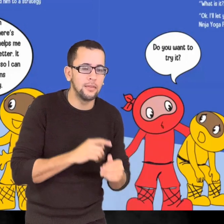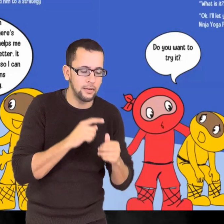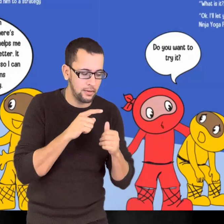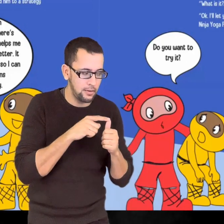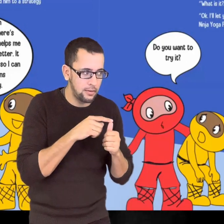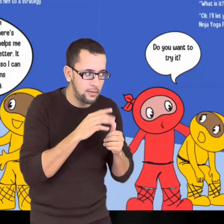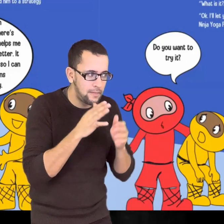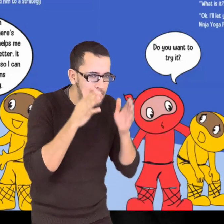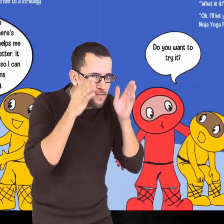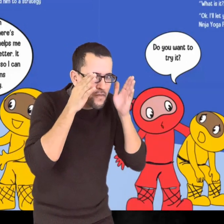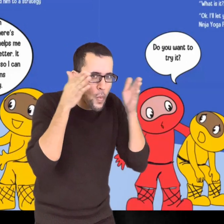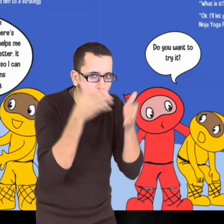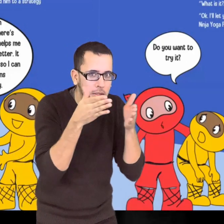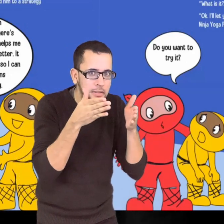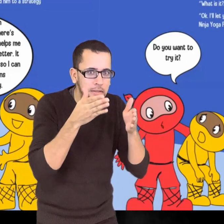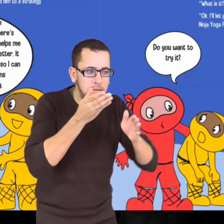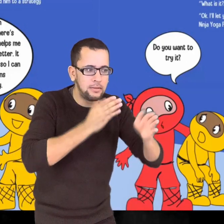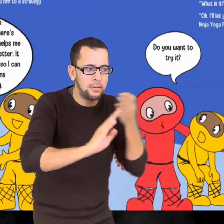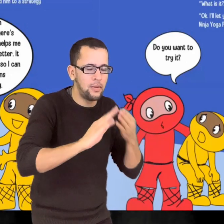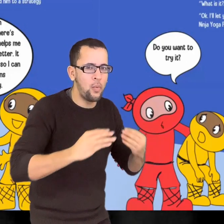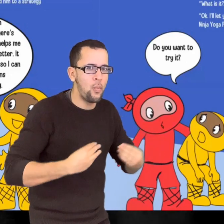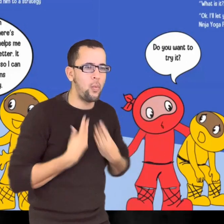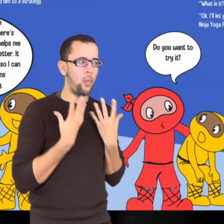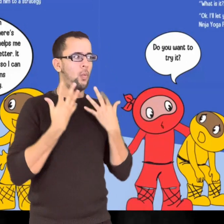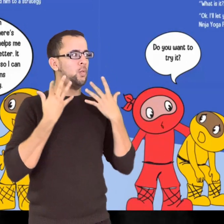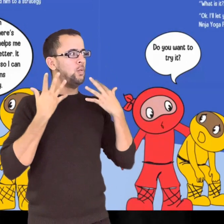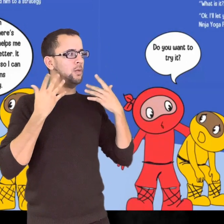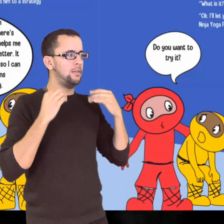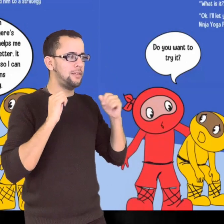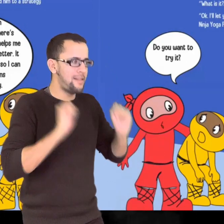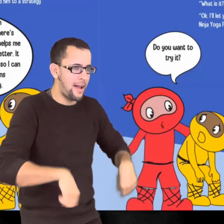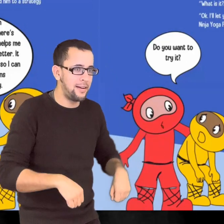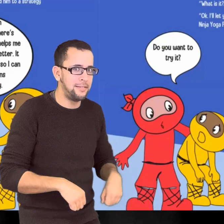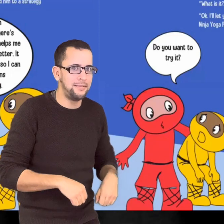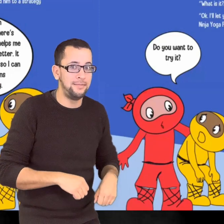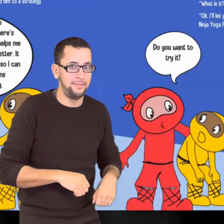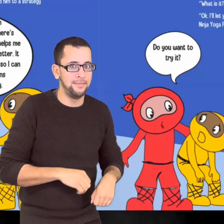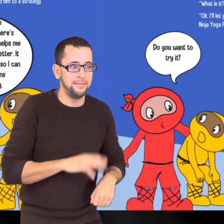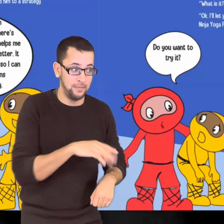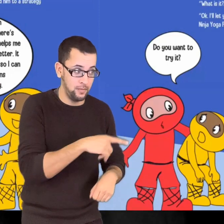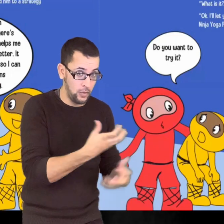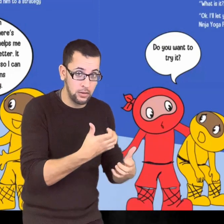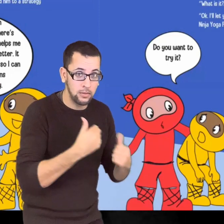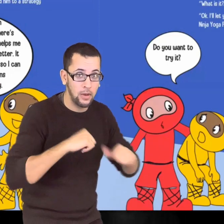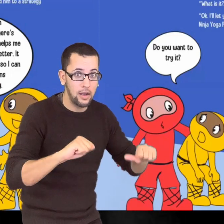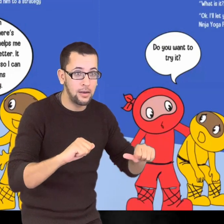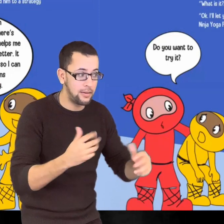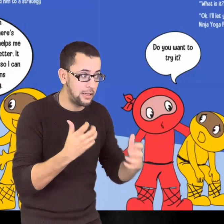replies Grateful Ninja. Do you want to try it? Sure! Let's do it together.